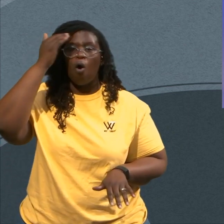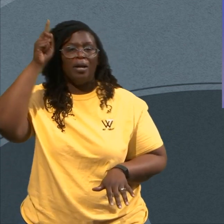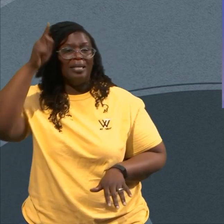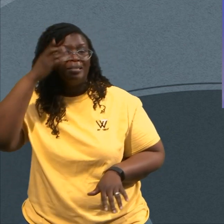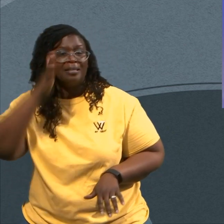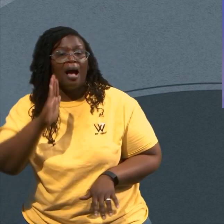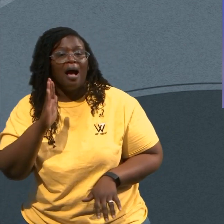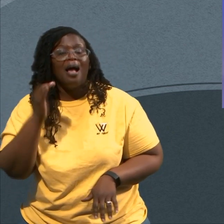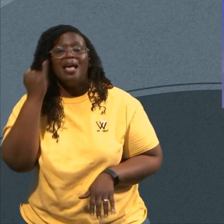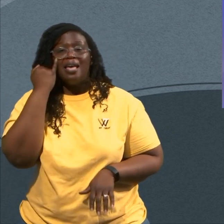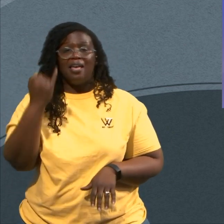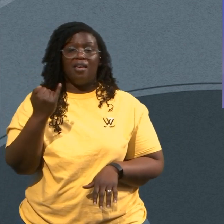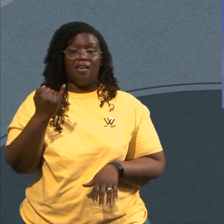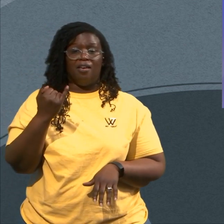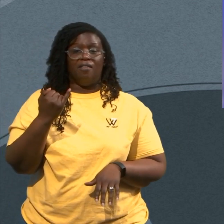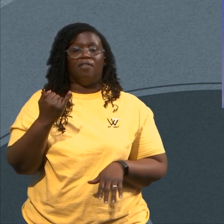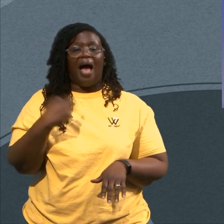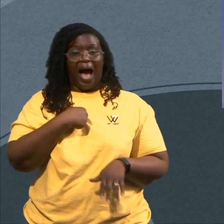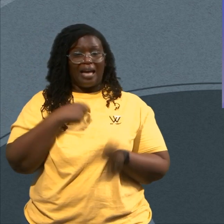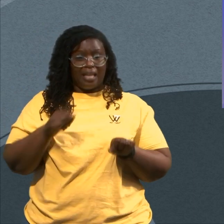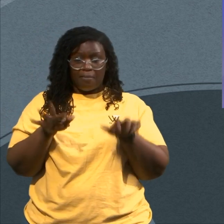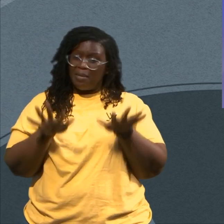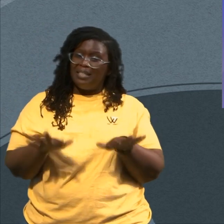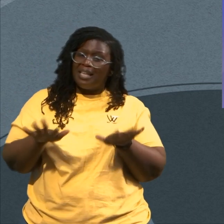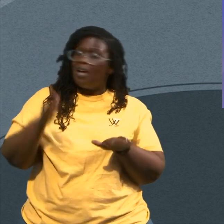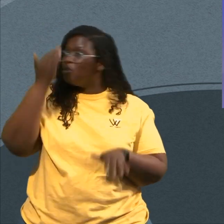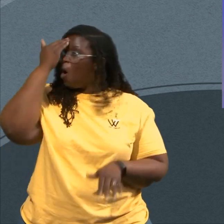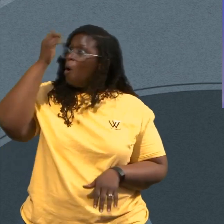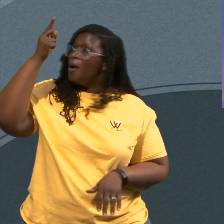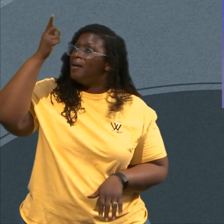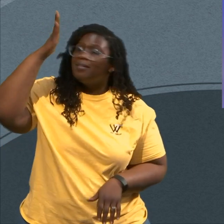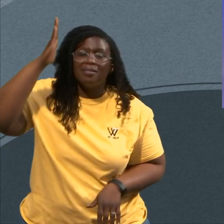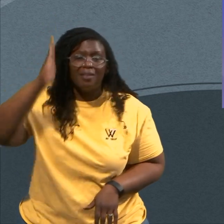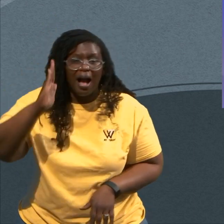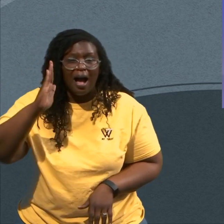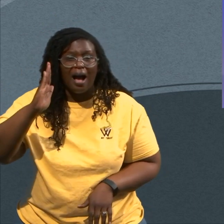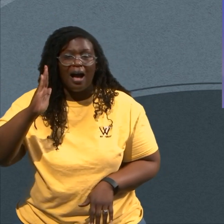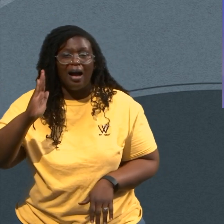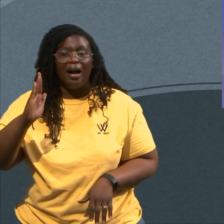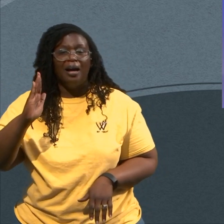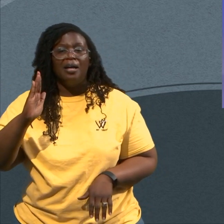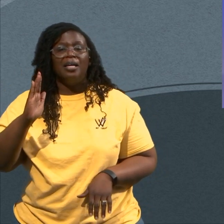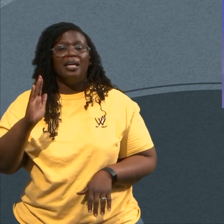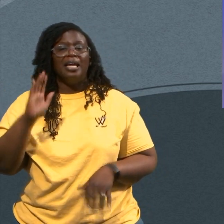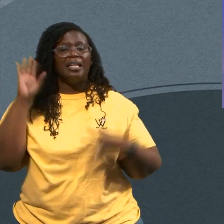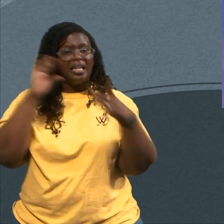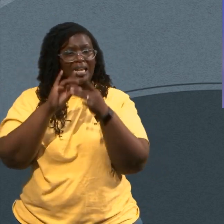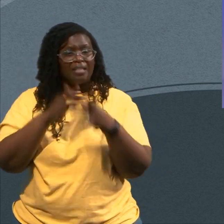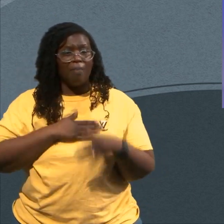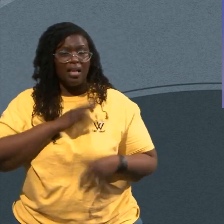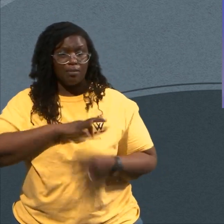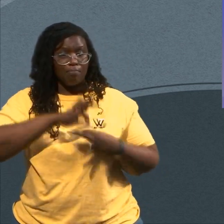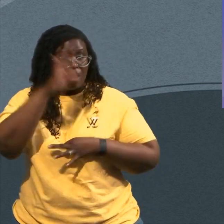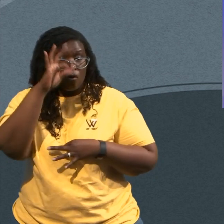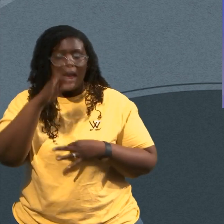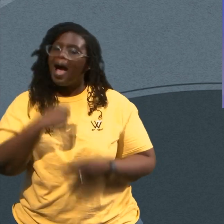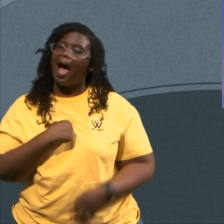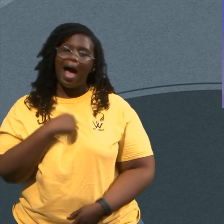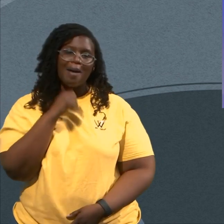Still And Know That He Is God It Immediately Resonates In My Spirit That I Am Not You